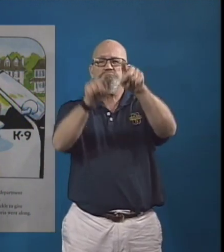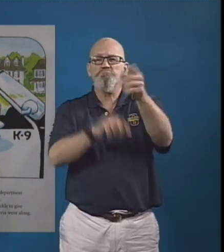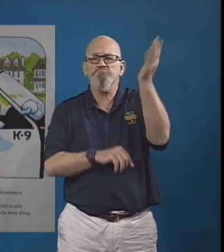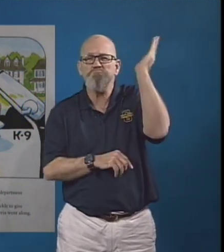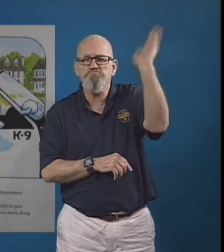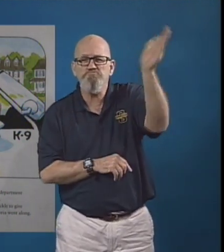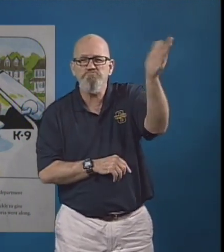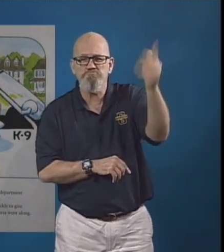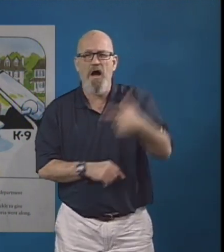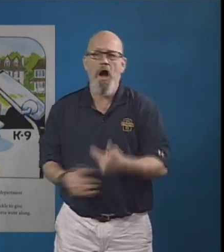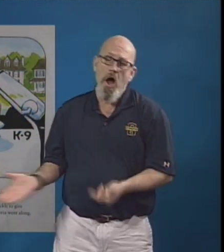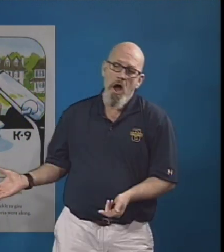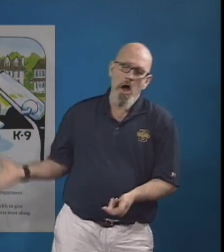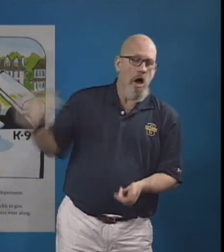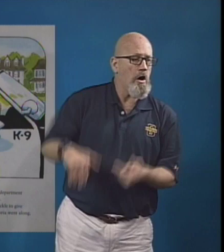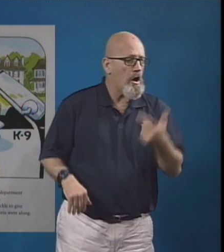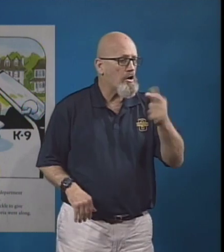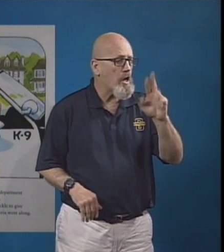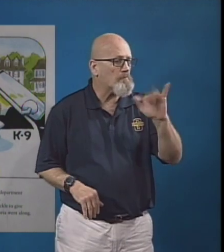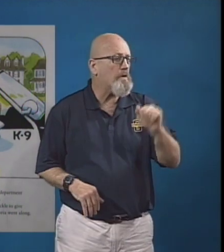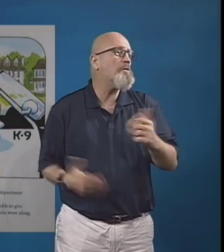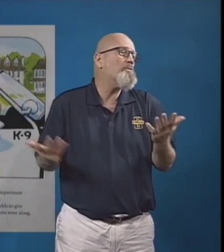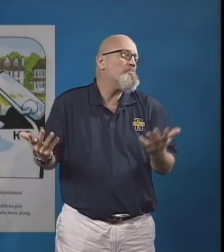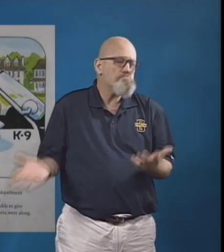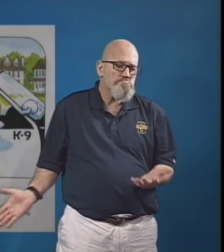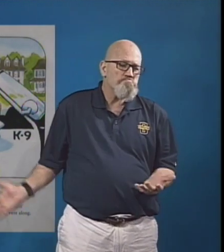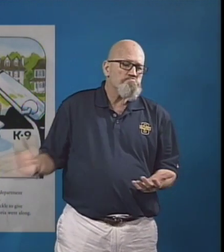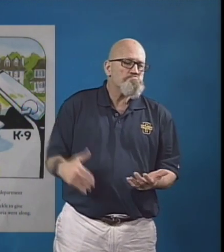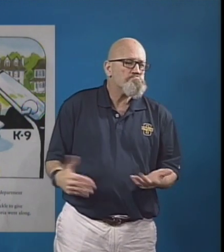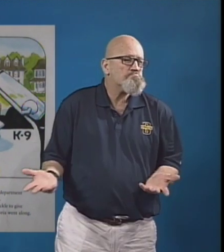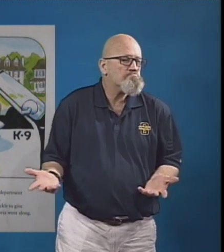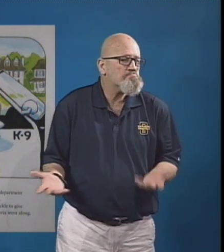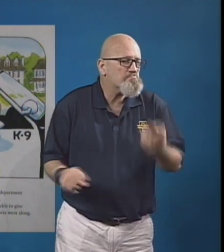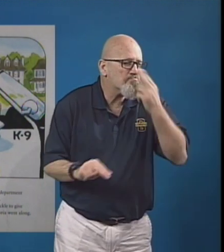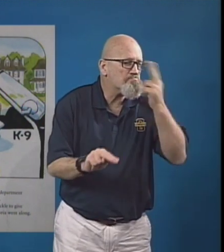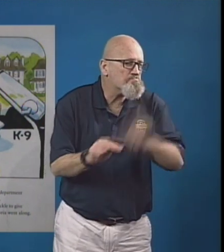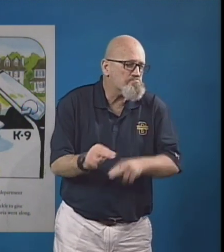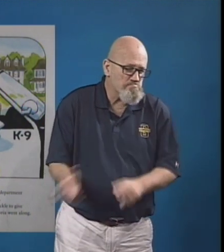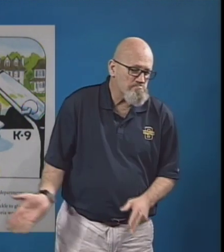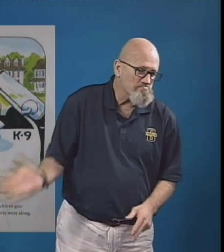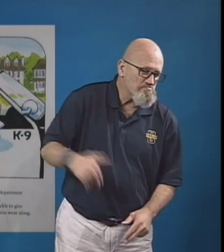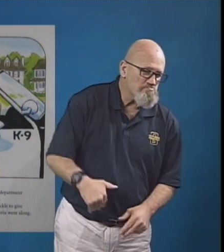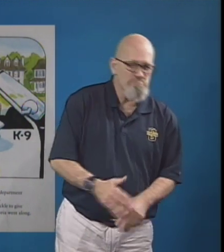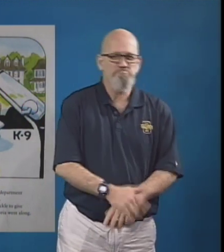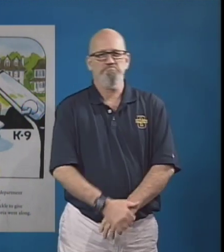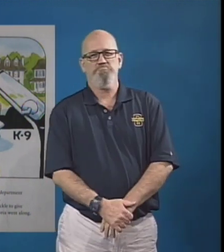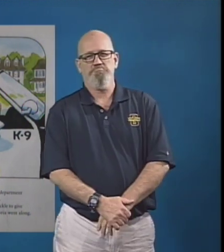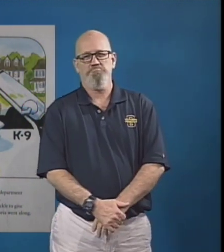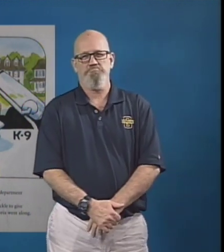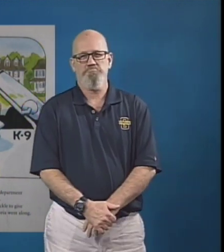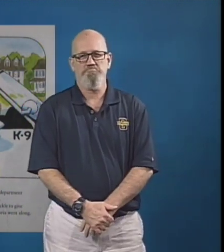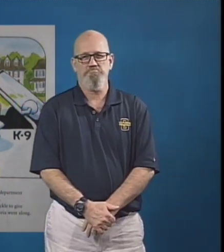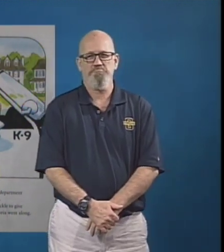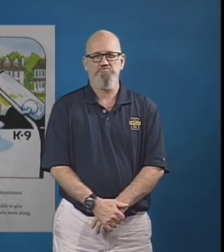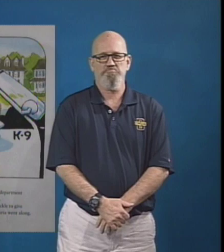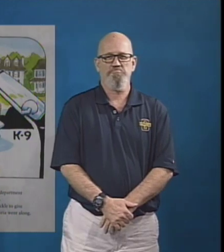When it was time for Officer Buckle to give the safety speech at school, Gloria went along.